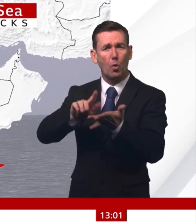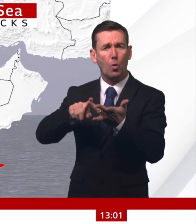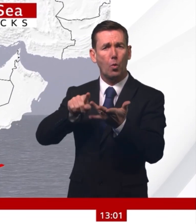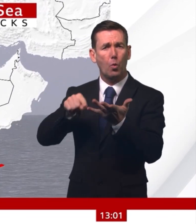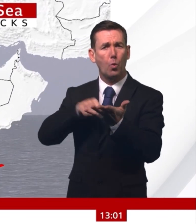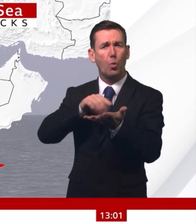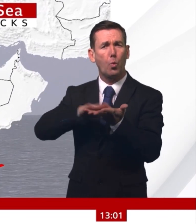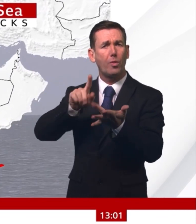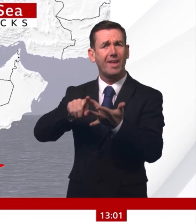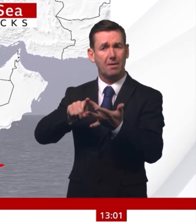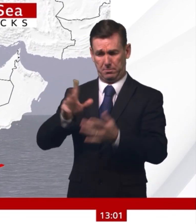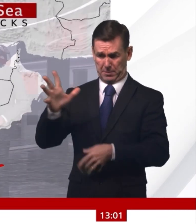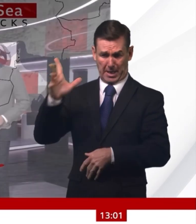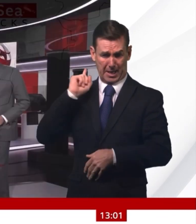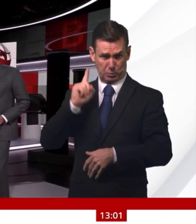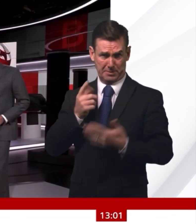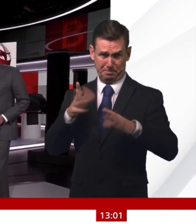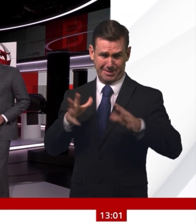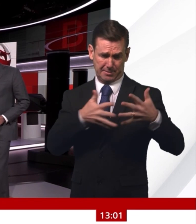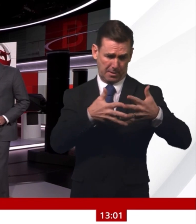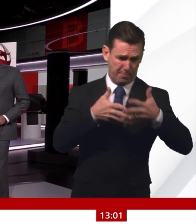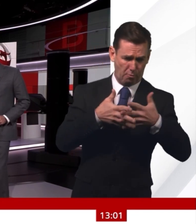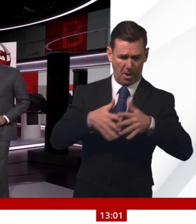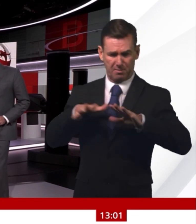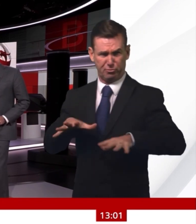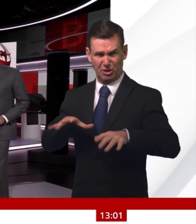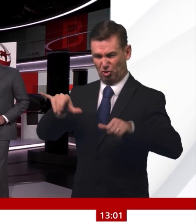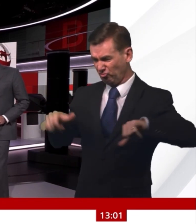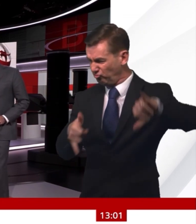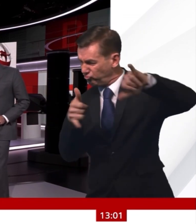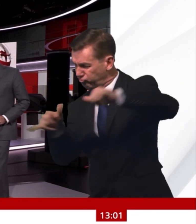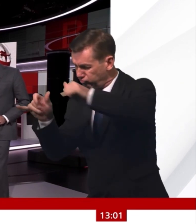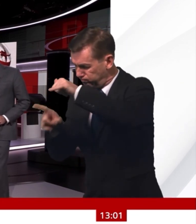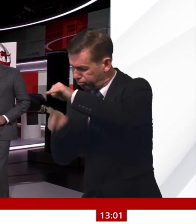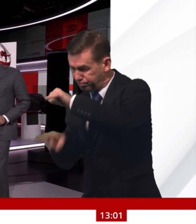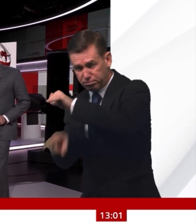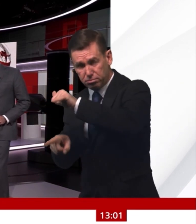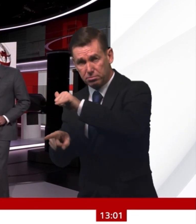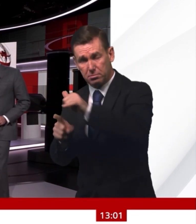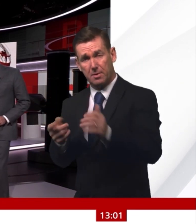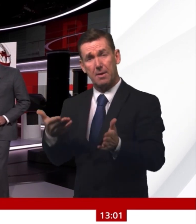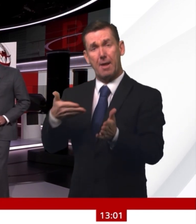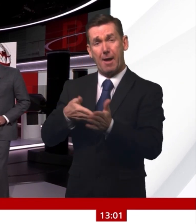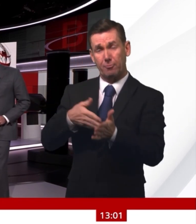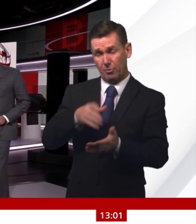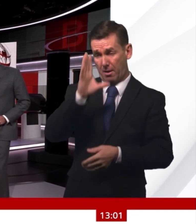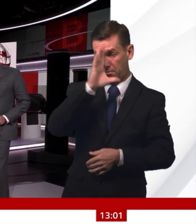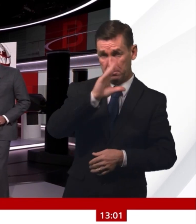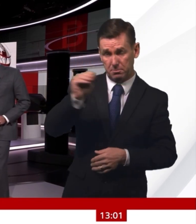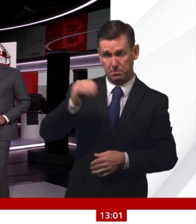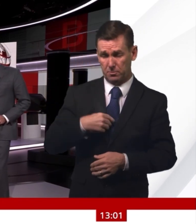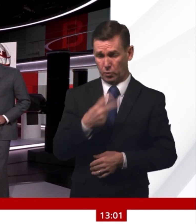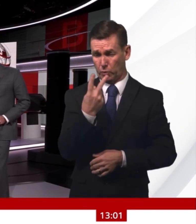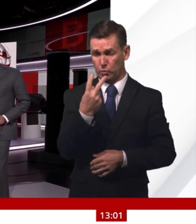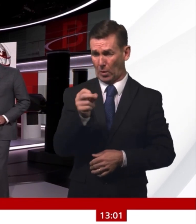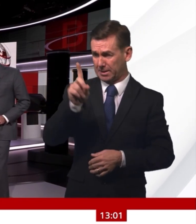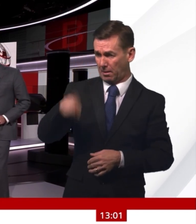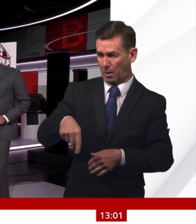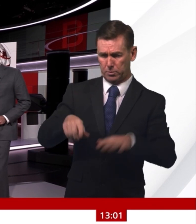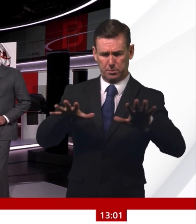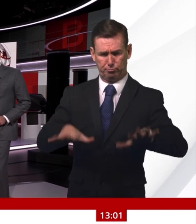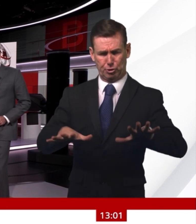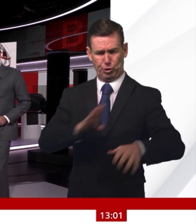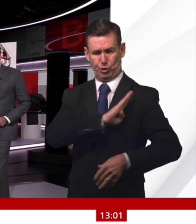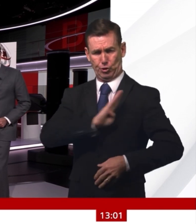airstrikes against Houthi targets. Meanwhile, Mr Schapps has also confirmed Britain is sending 20,000 personnel to join the